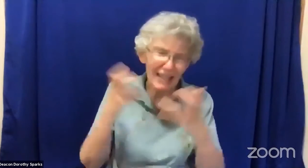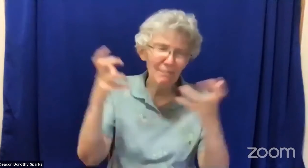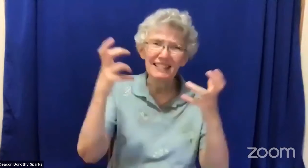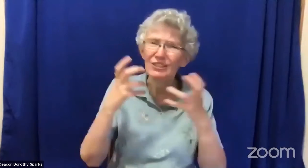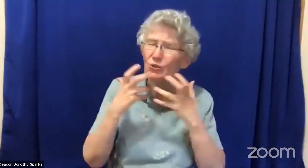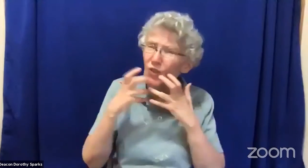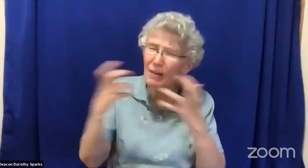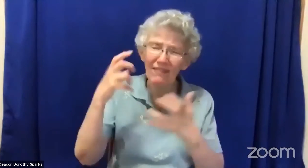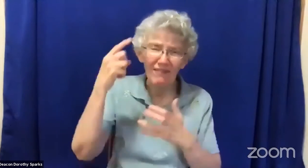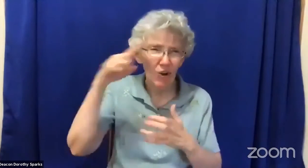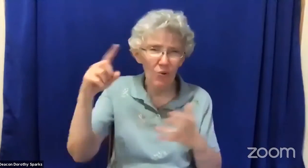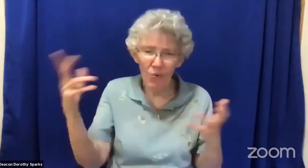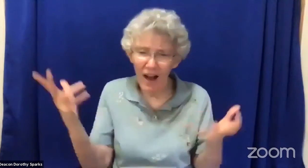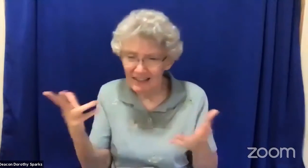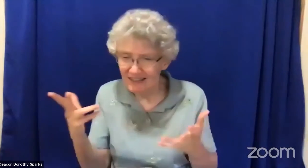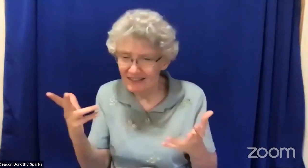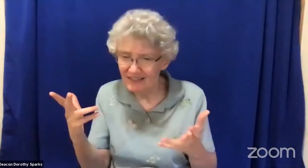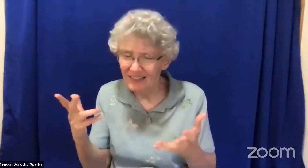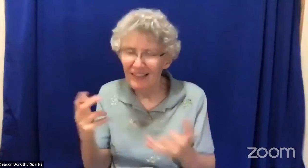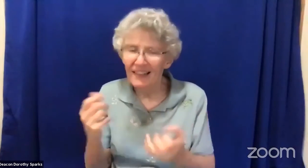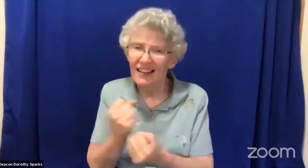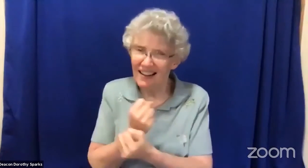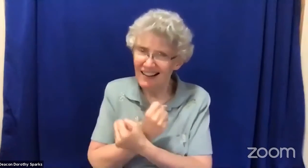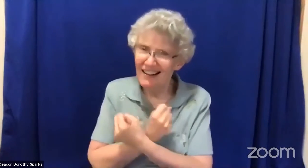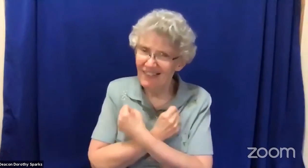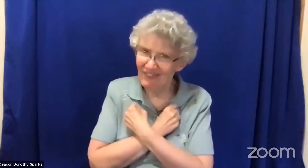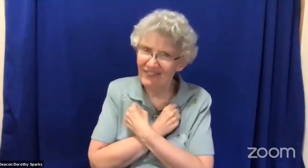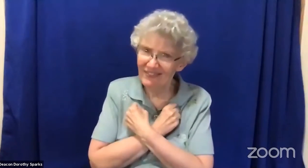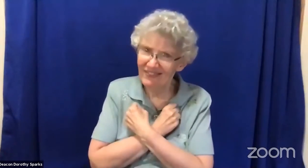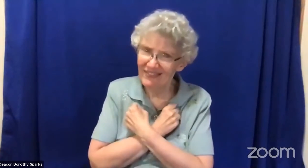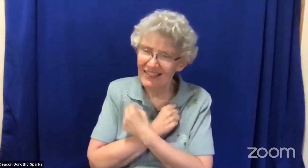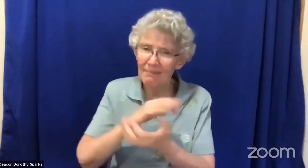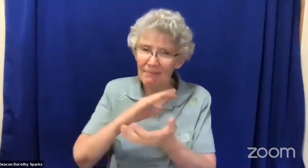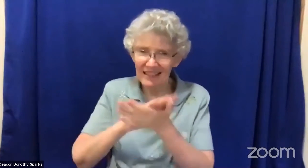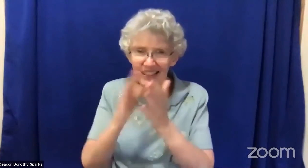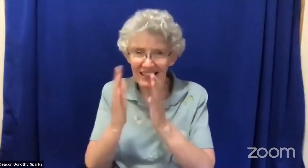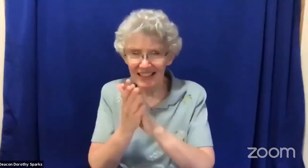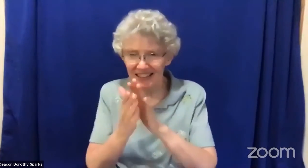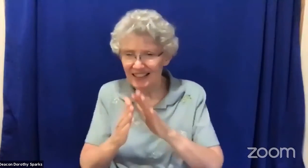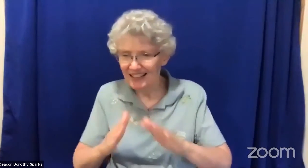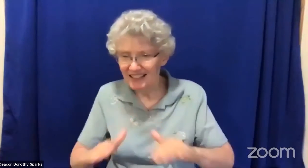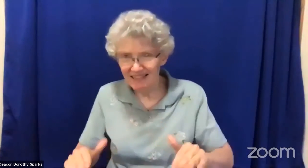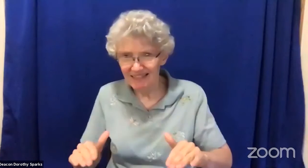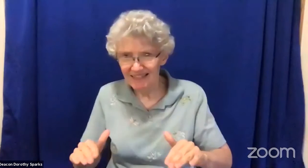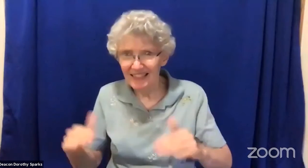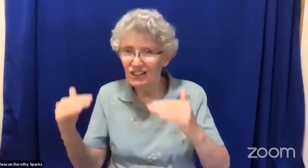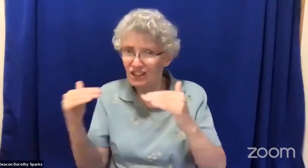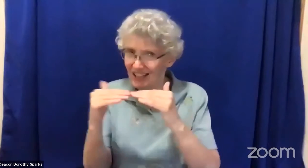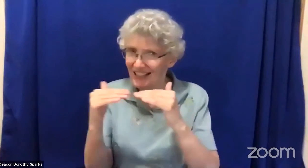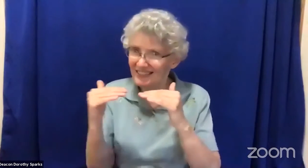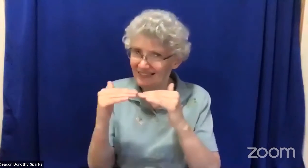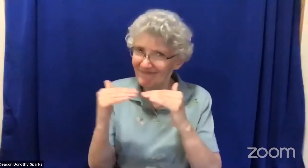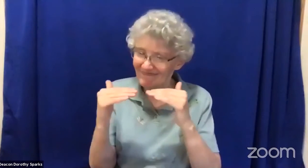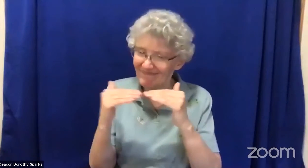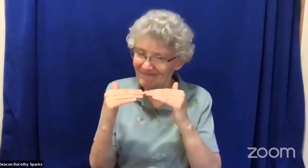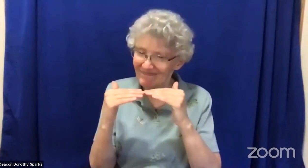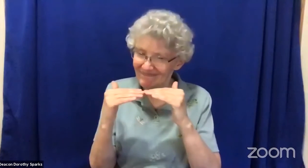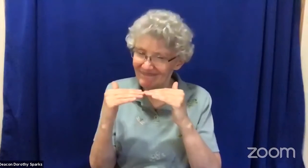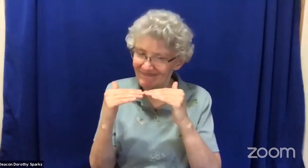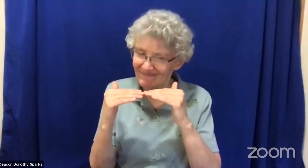and people are crying out for love and for peace and for justice